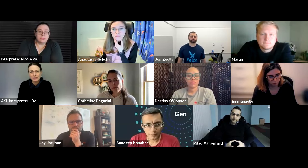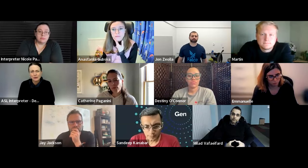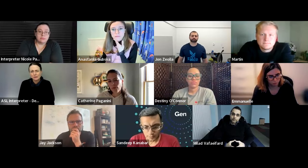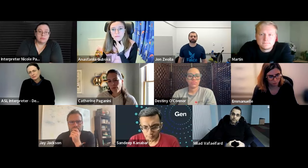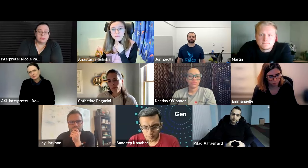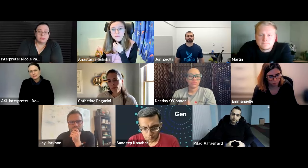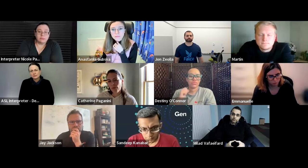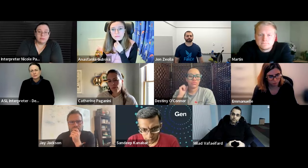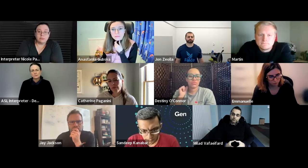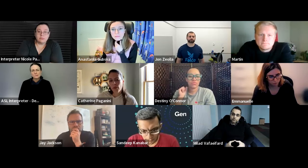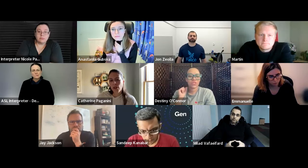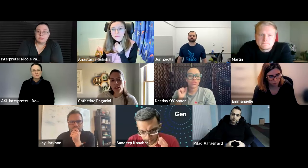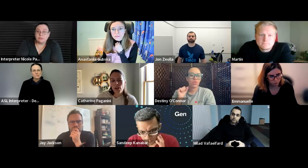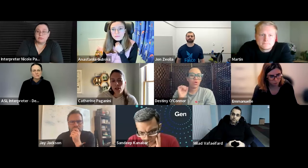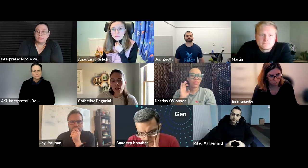that i don't know